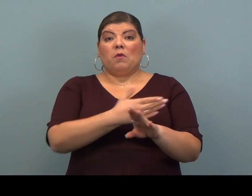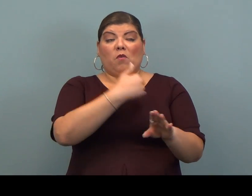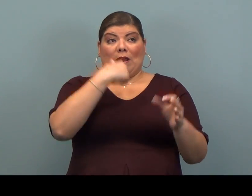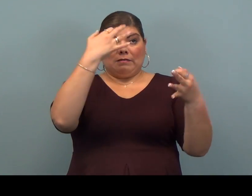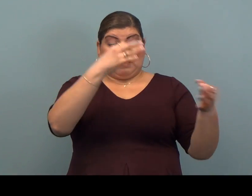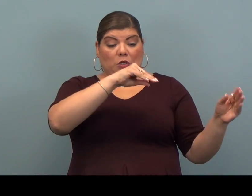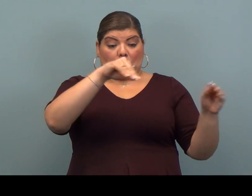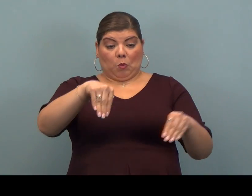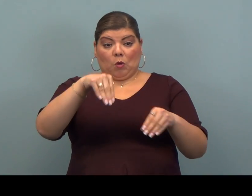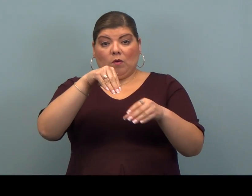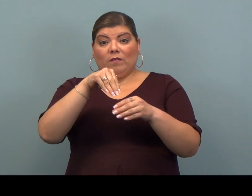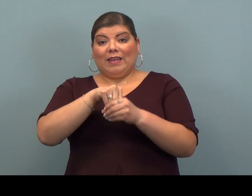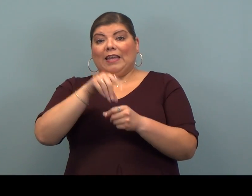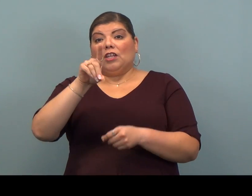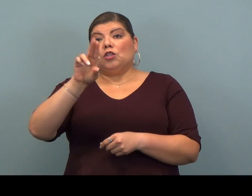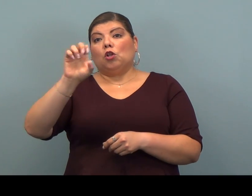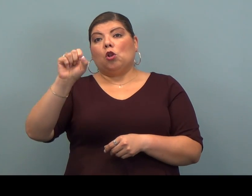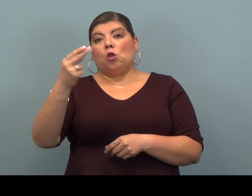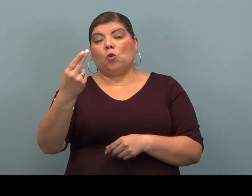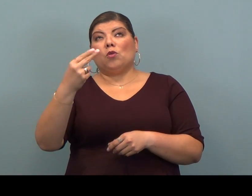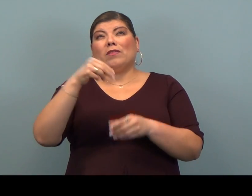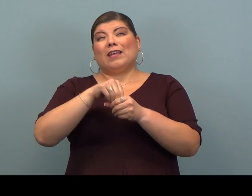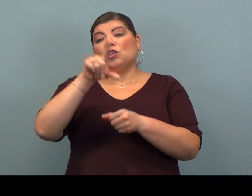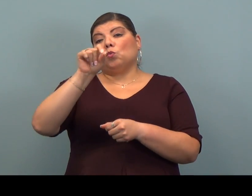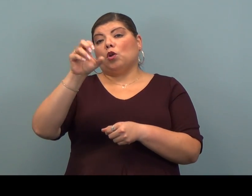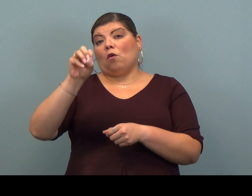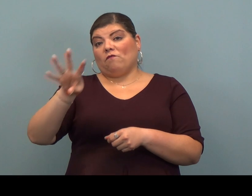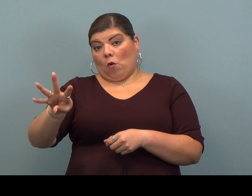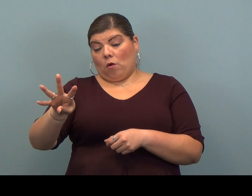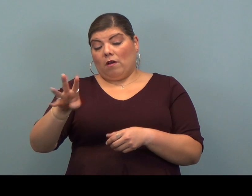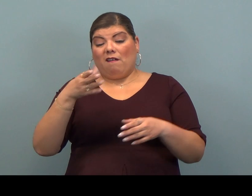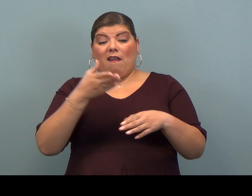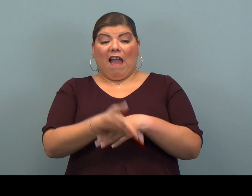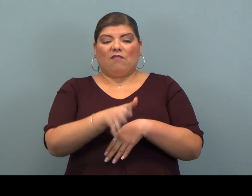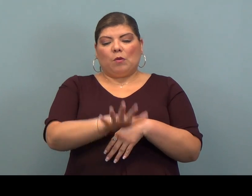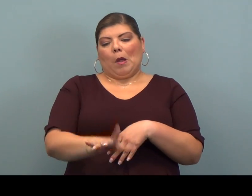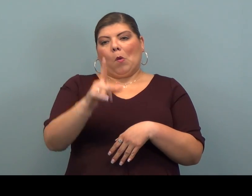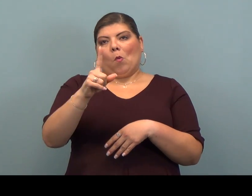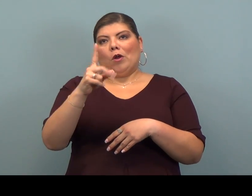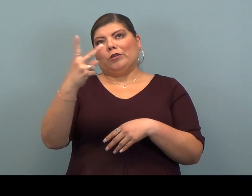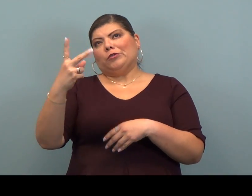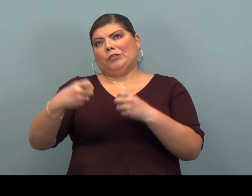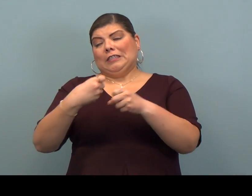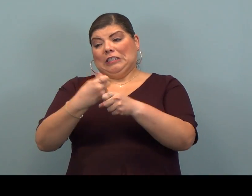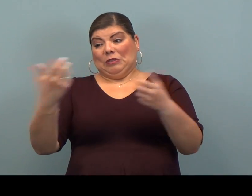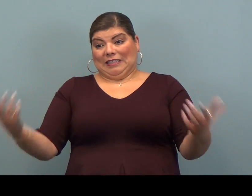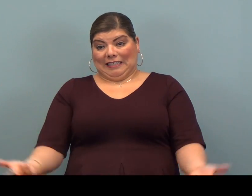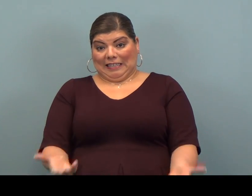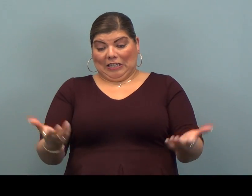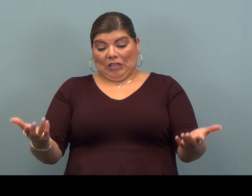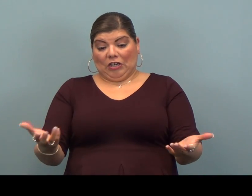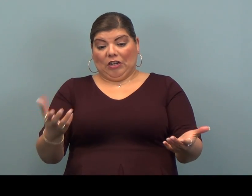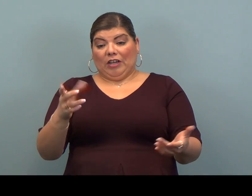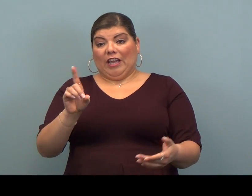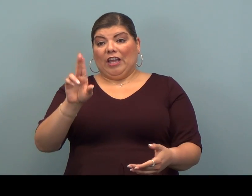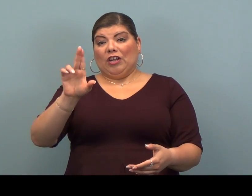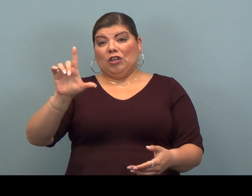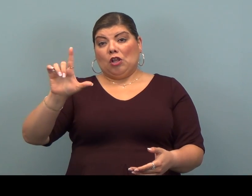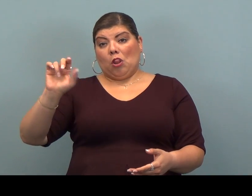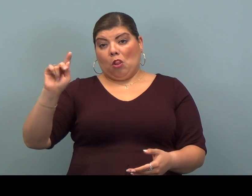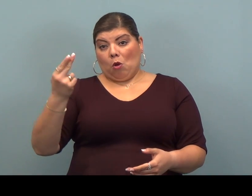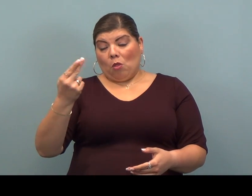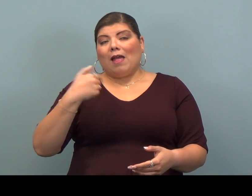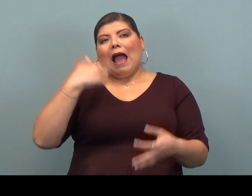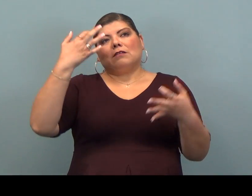before I moved here to Duluth in 2004. After about a year or two here in